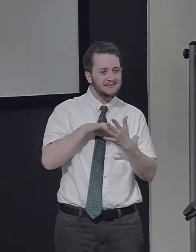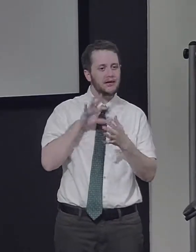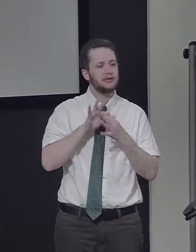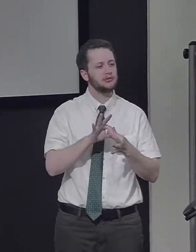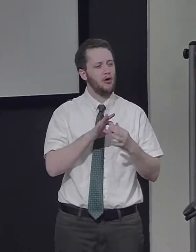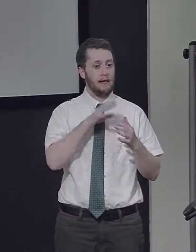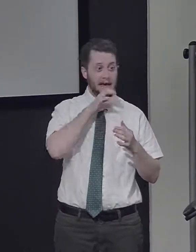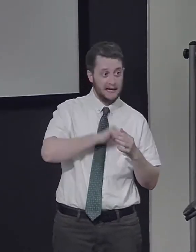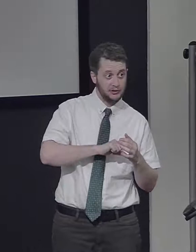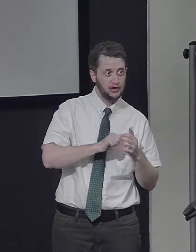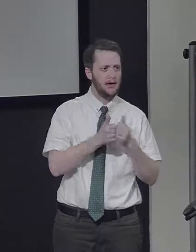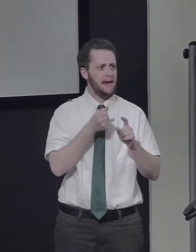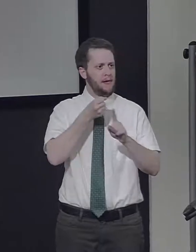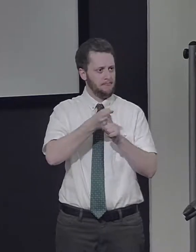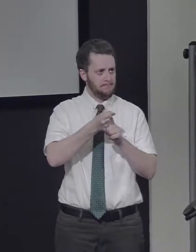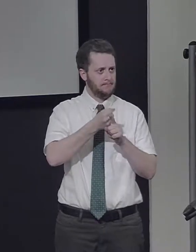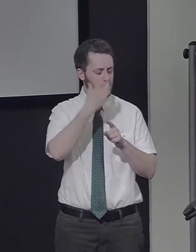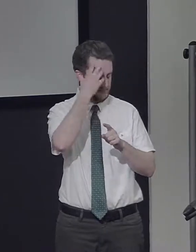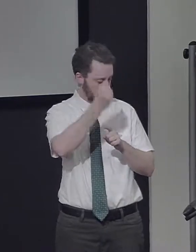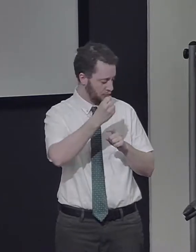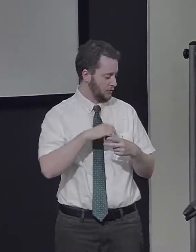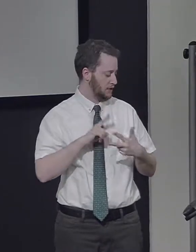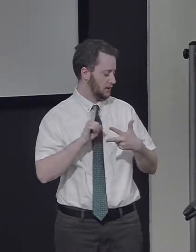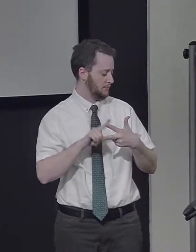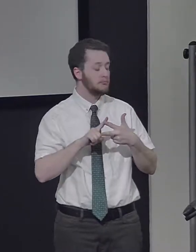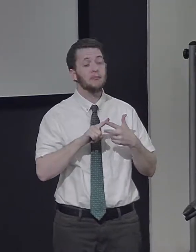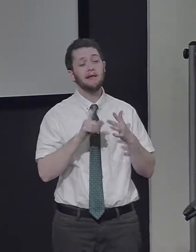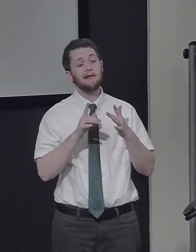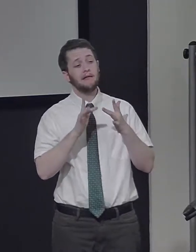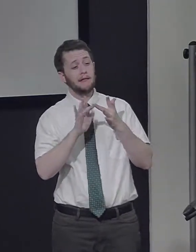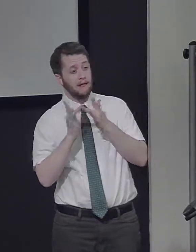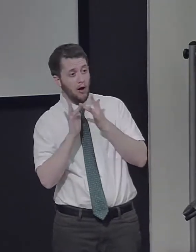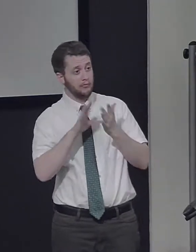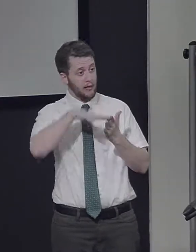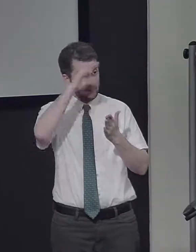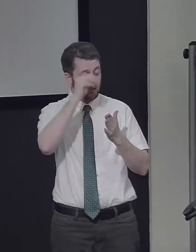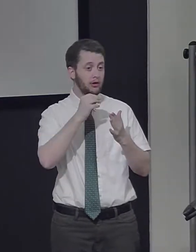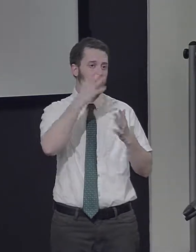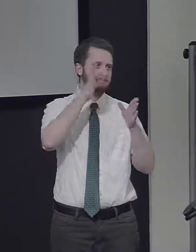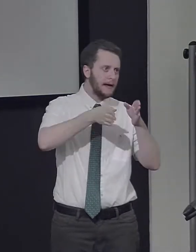studies on the effects of aging, attention and memory in online learning,